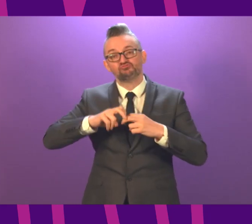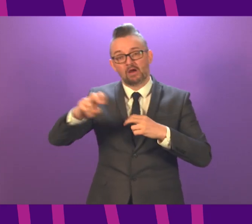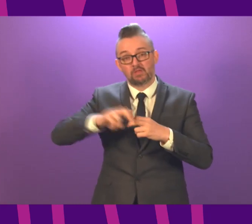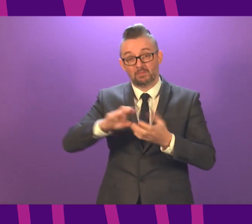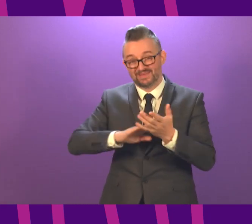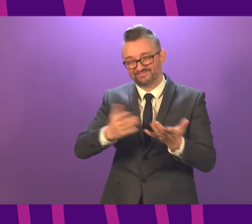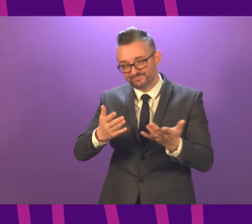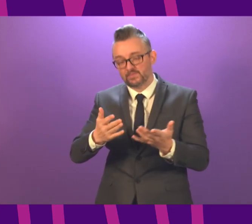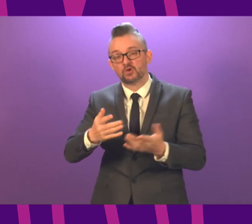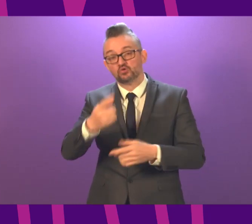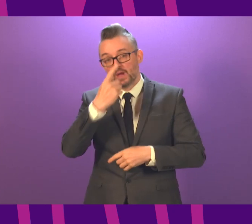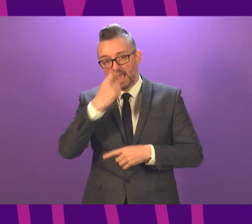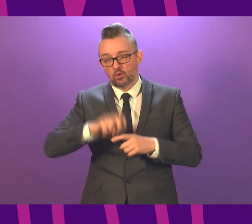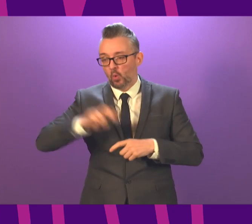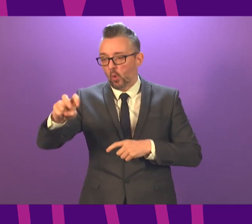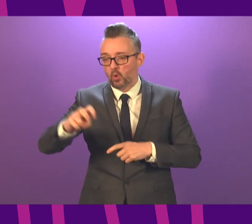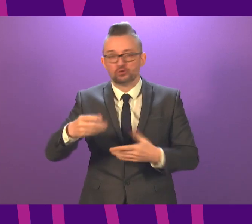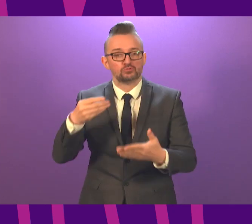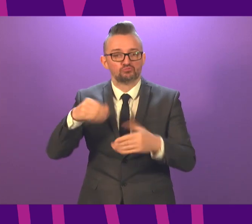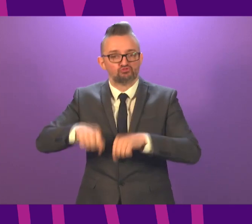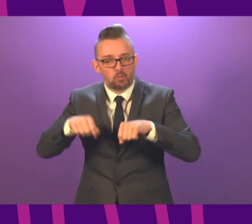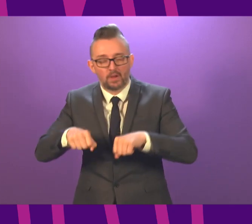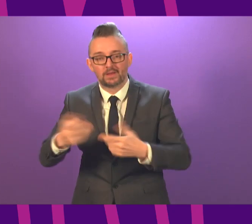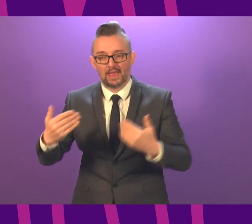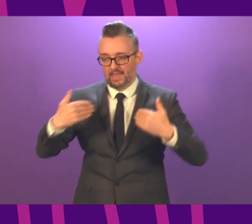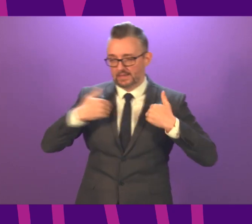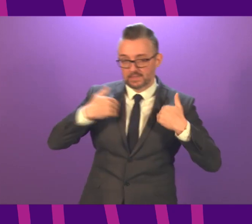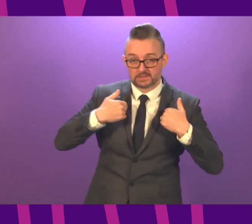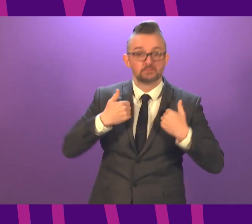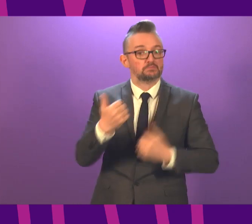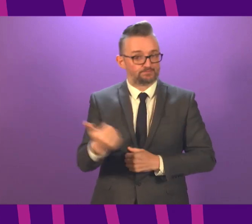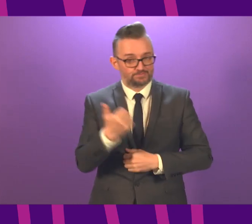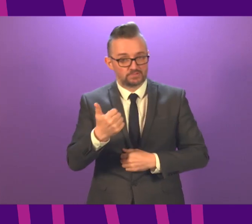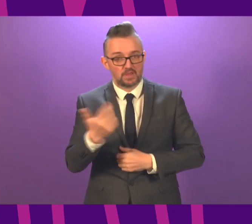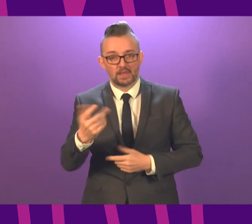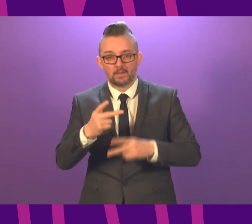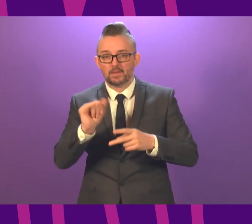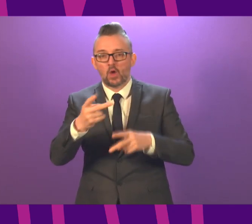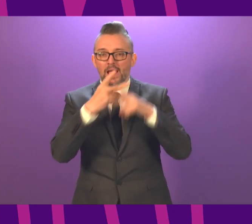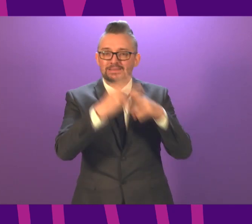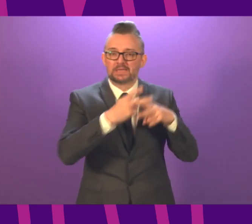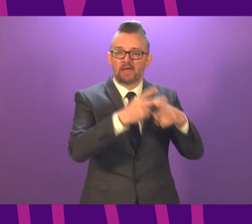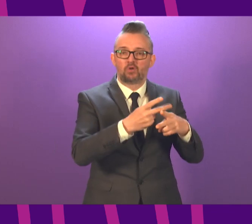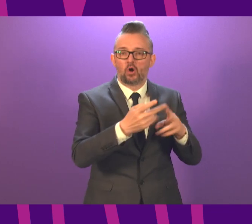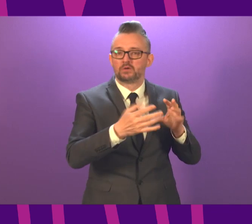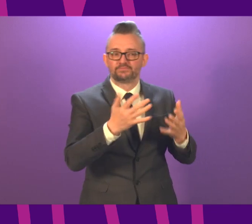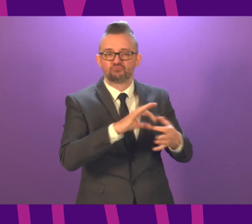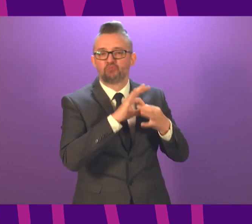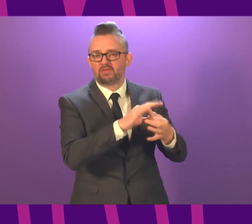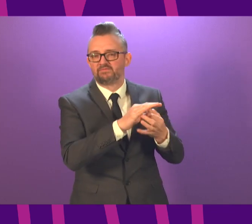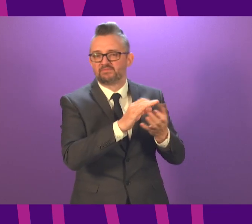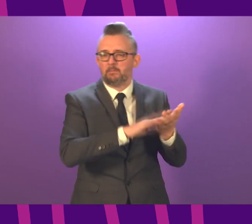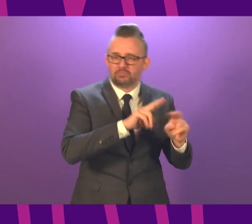that allow people to go for essential shopping, for exercise and for other essential purposes like caring for a vulnerable relative.